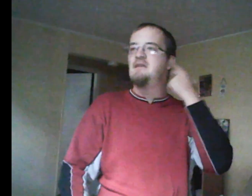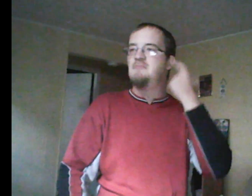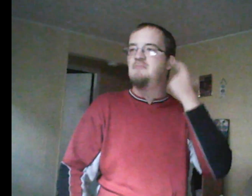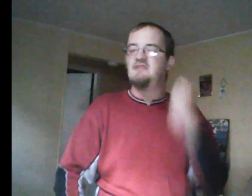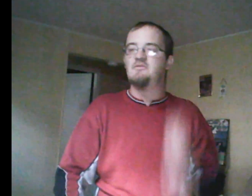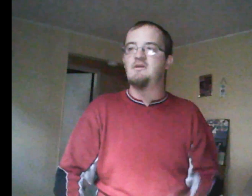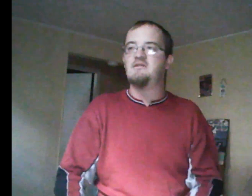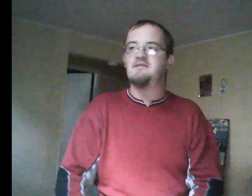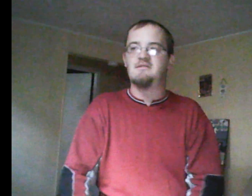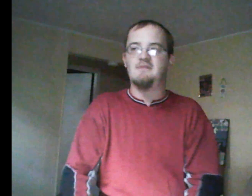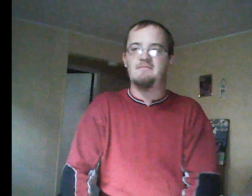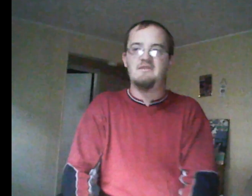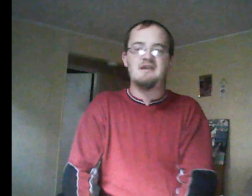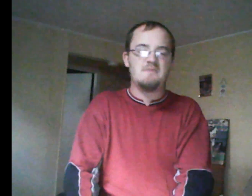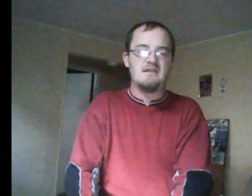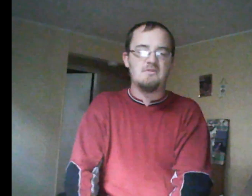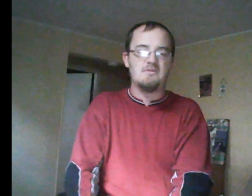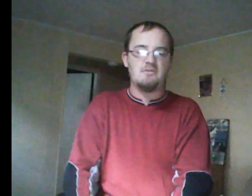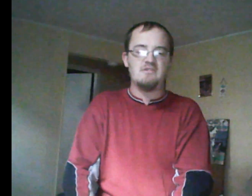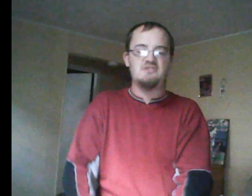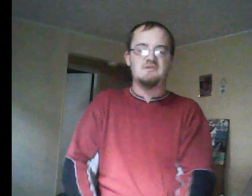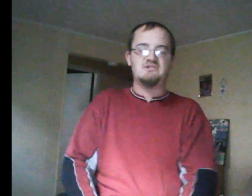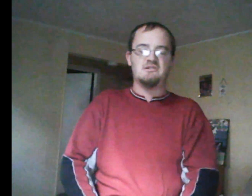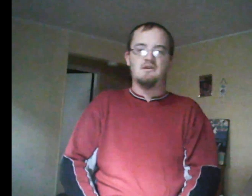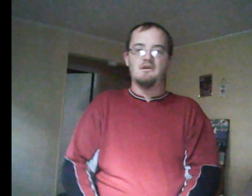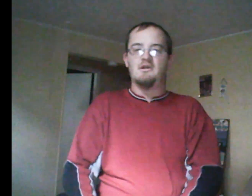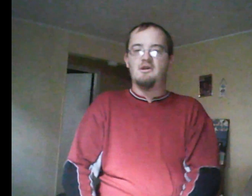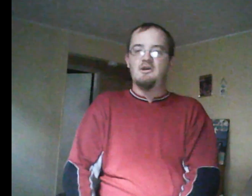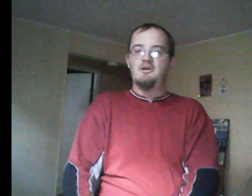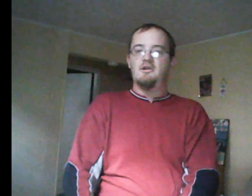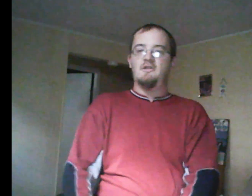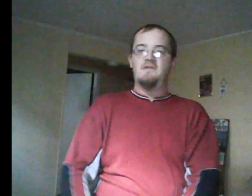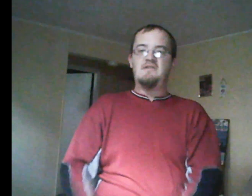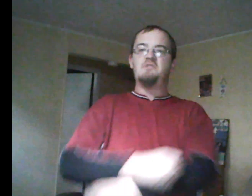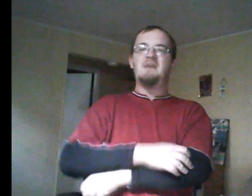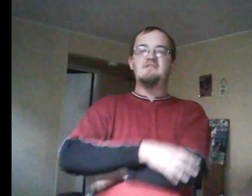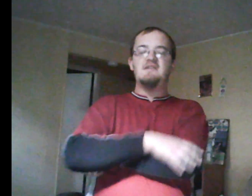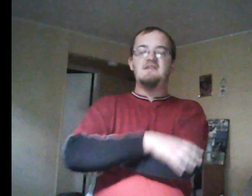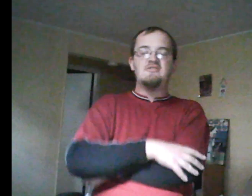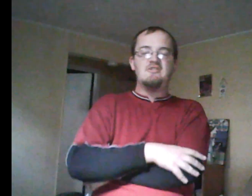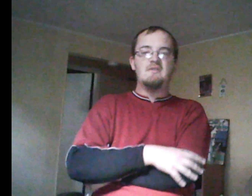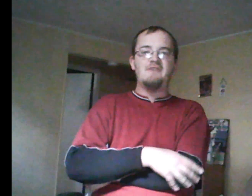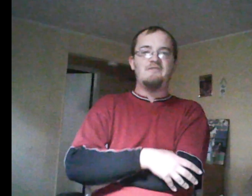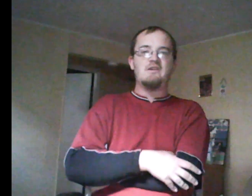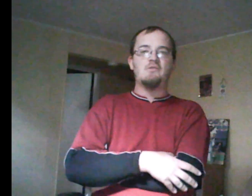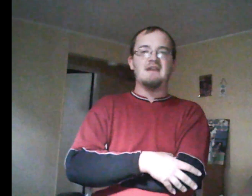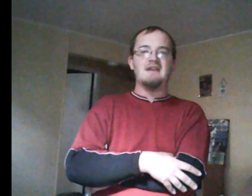this one. Not just because of the Rick Murray situation. This goes back to season two in Fight for Your Right when Emma